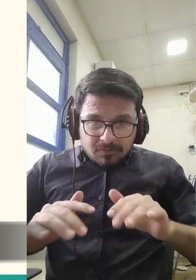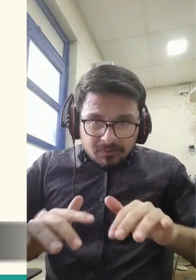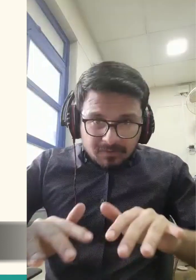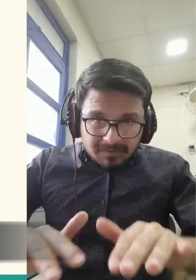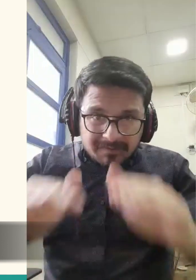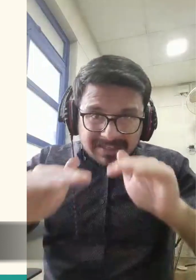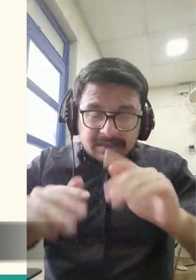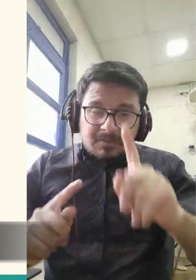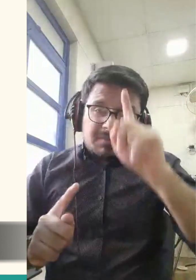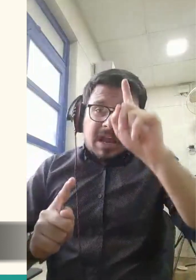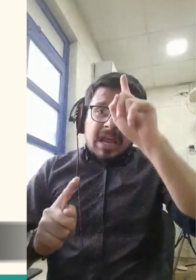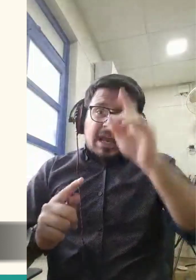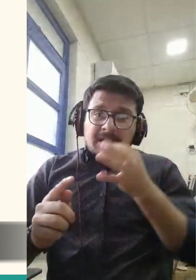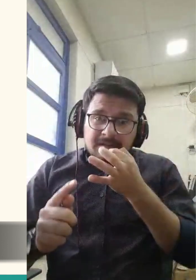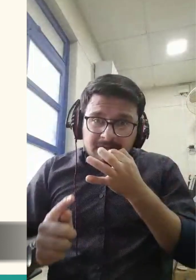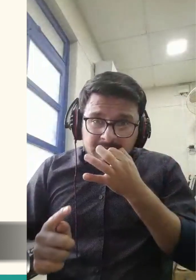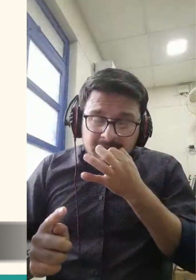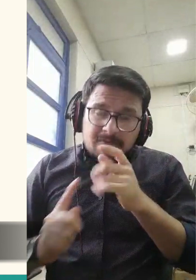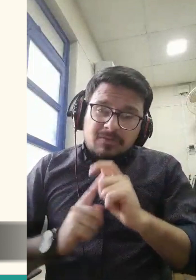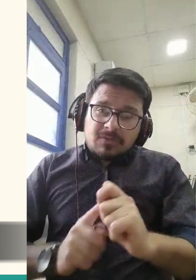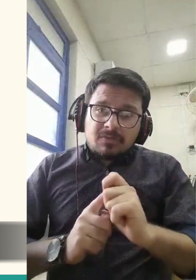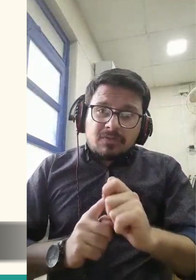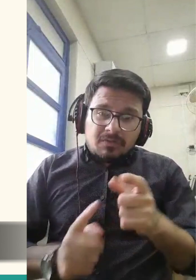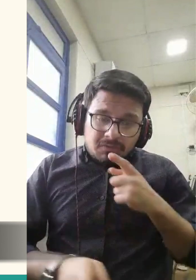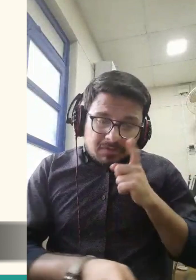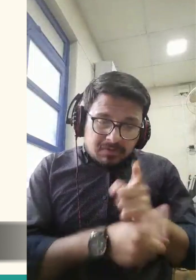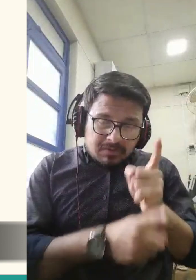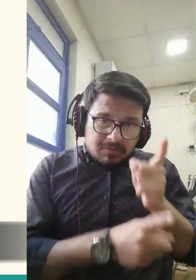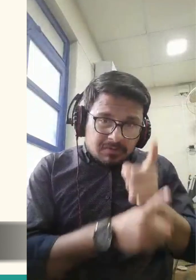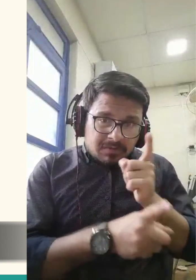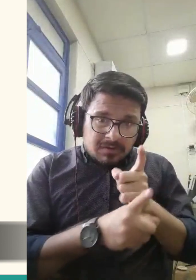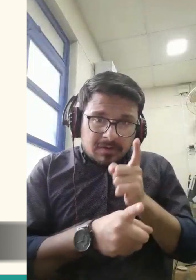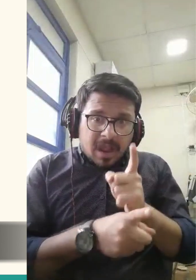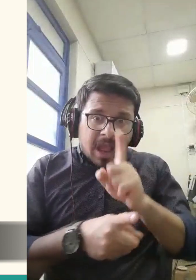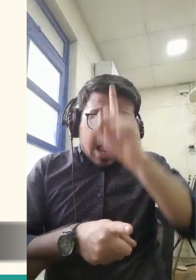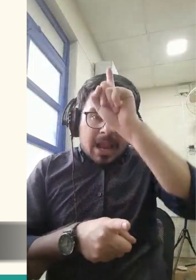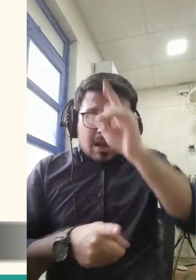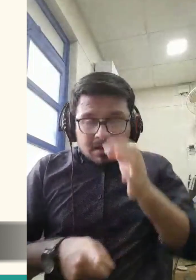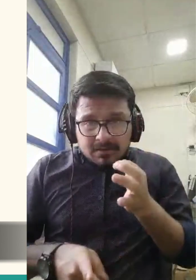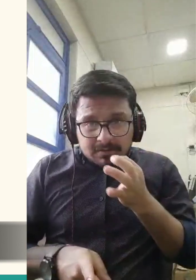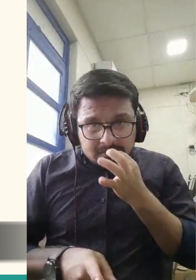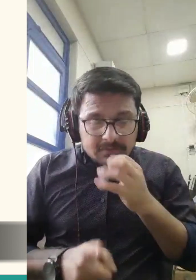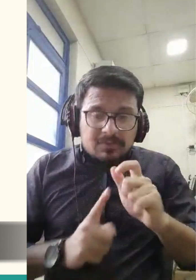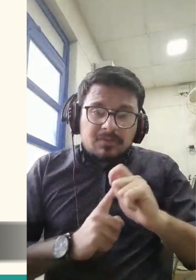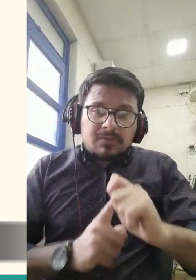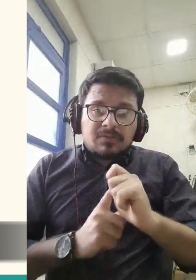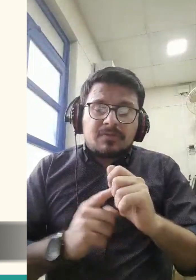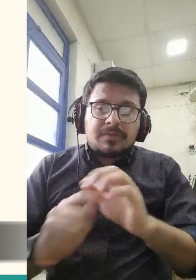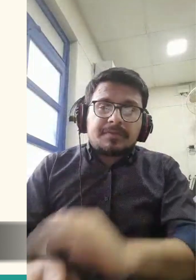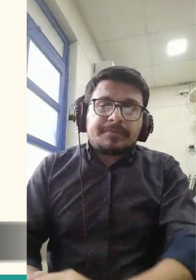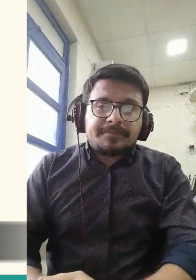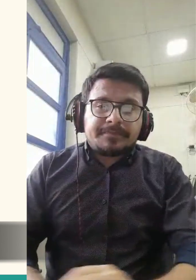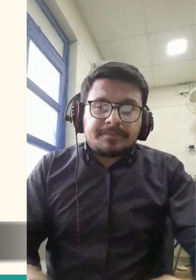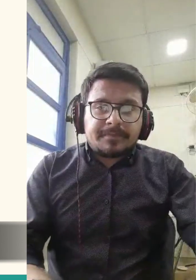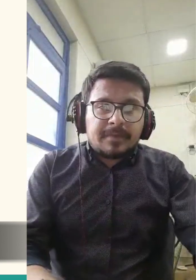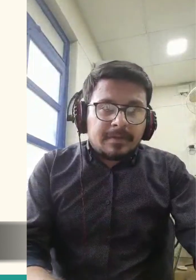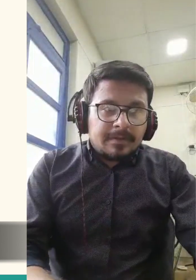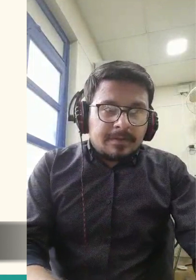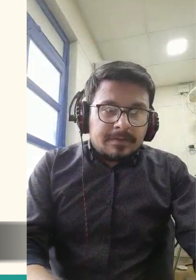Adam was actually the very first Prophet of Allah as he taught